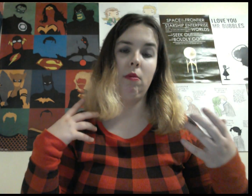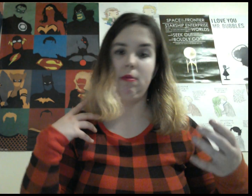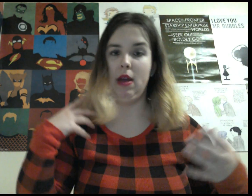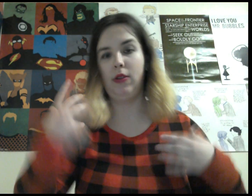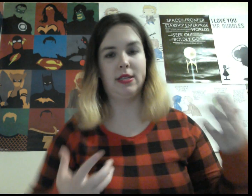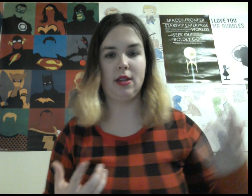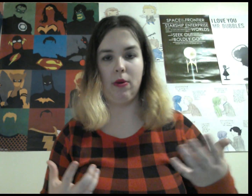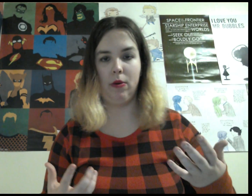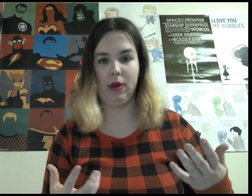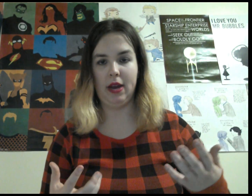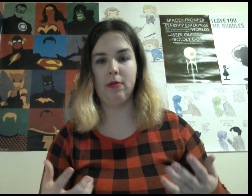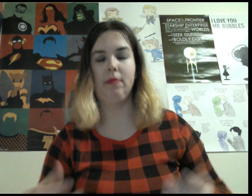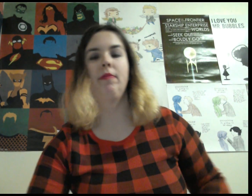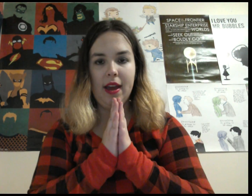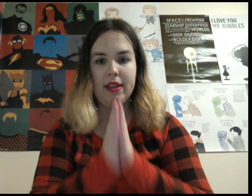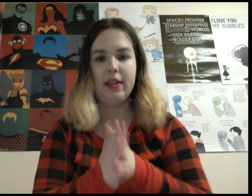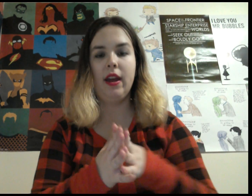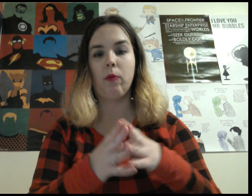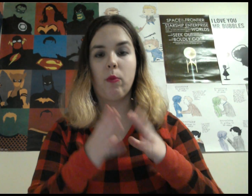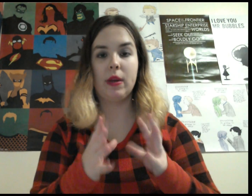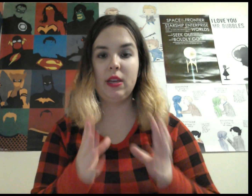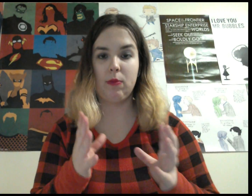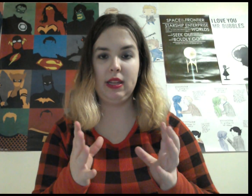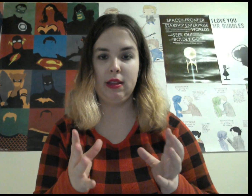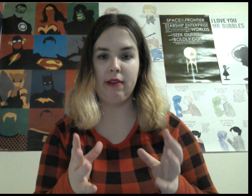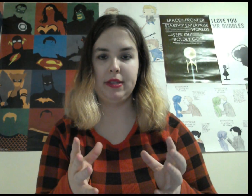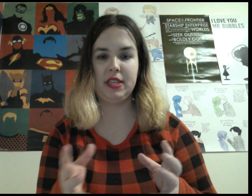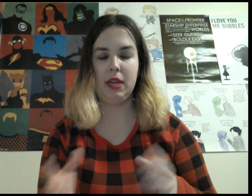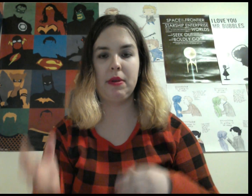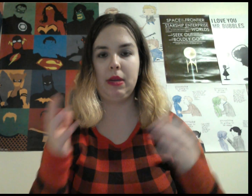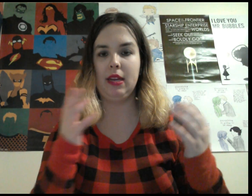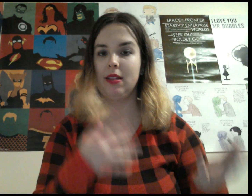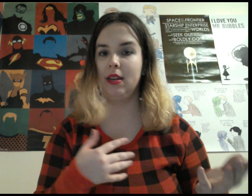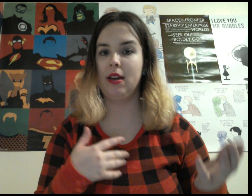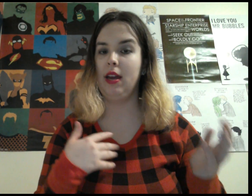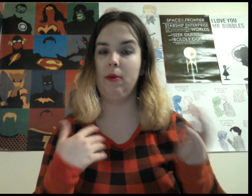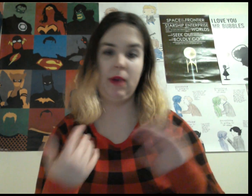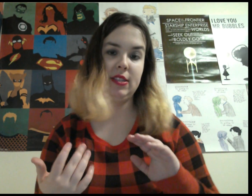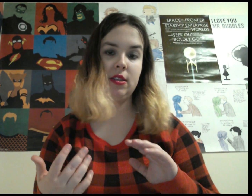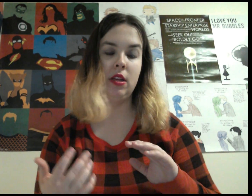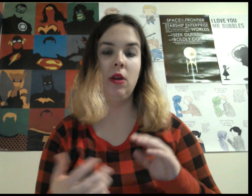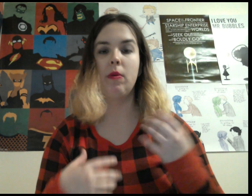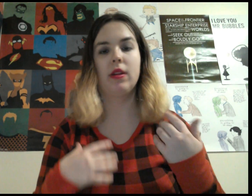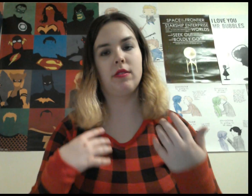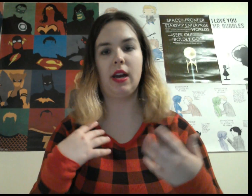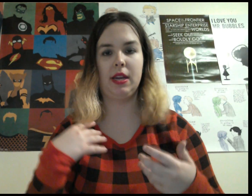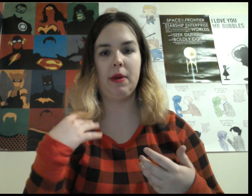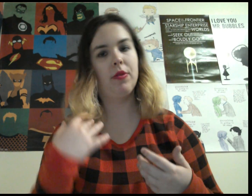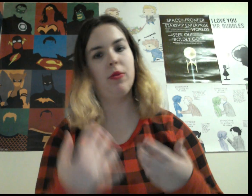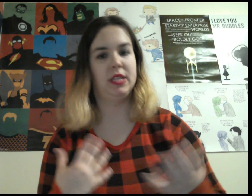How that's going to all work out. And then I really, really love the scene between Galinda and West. Where they're talking about the Witch